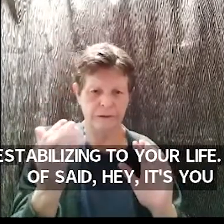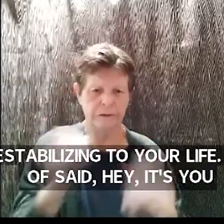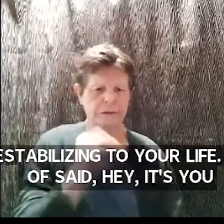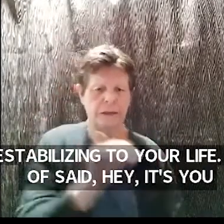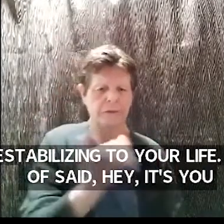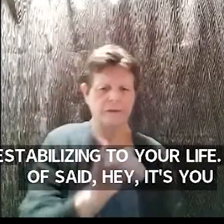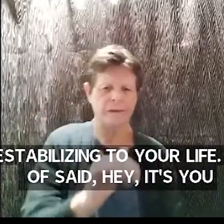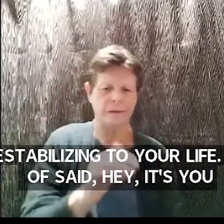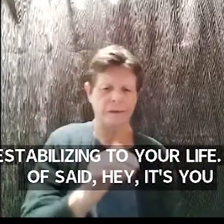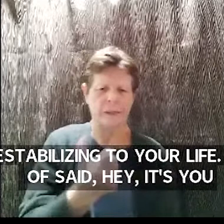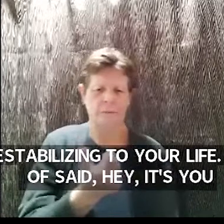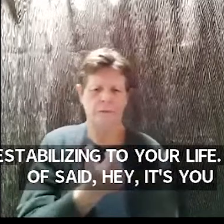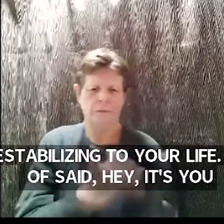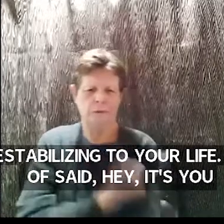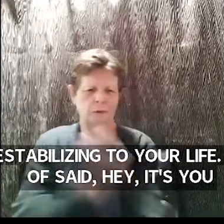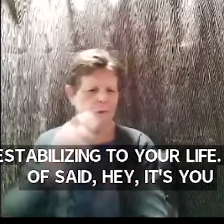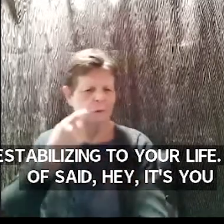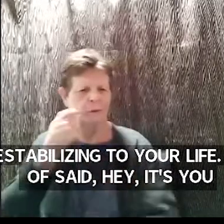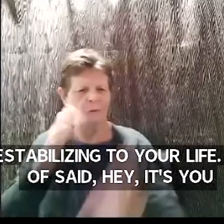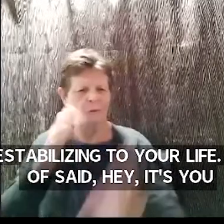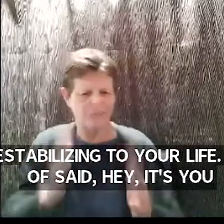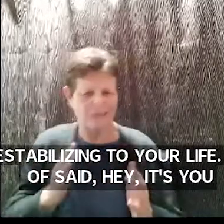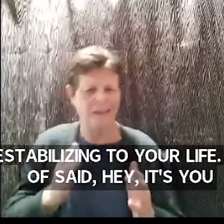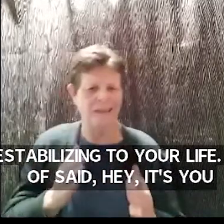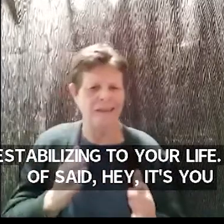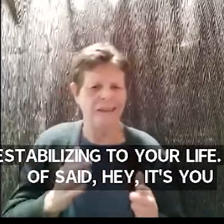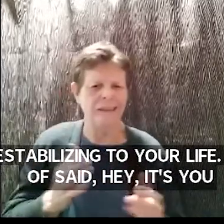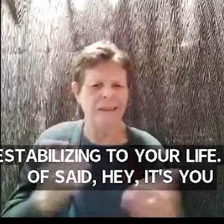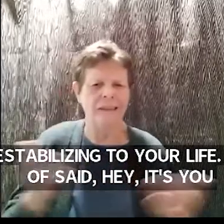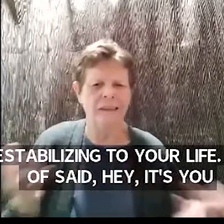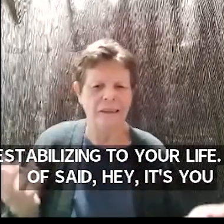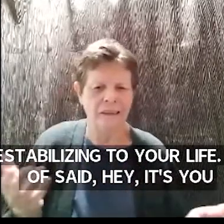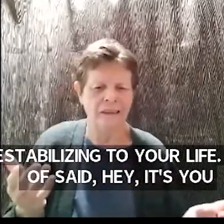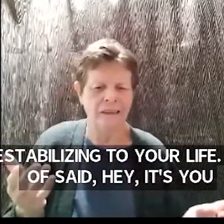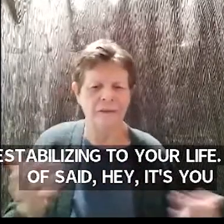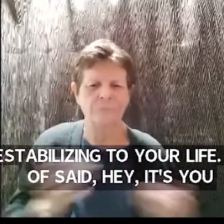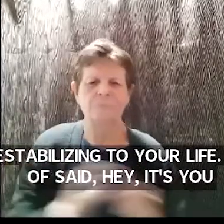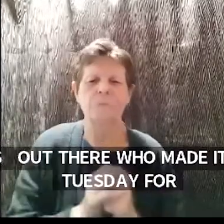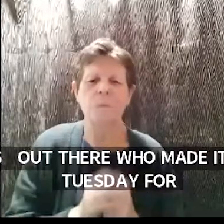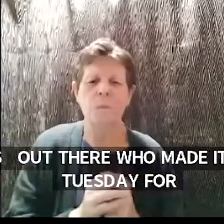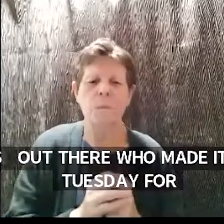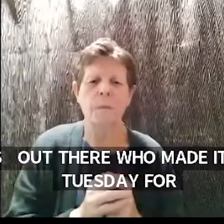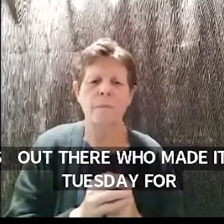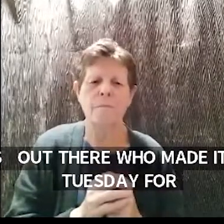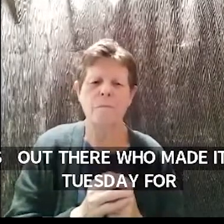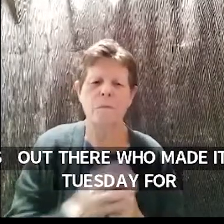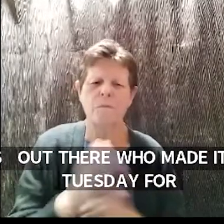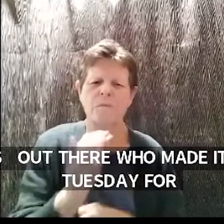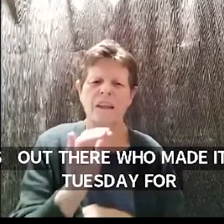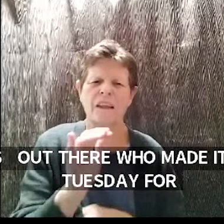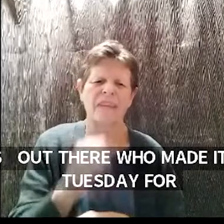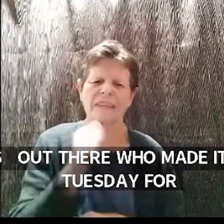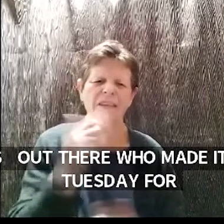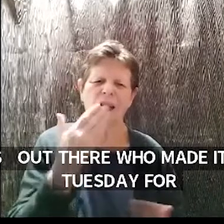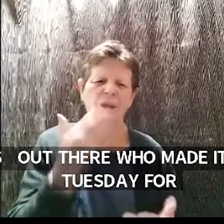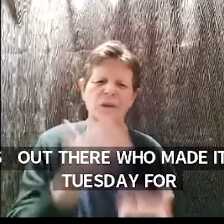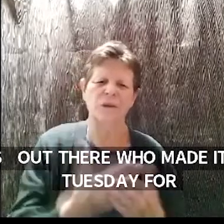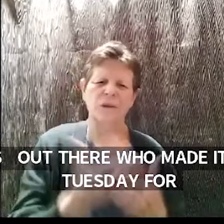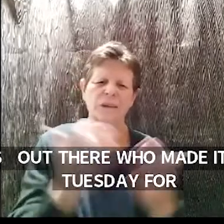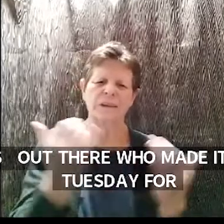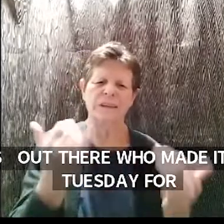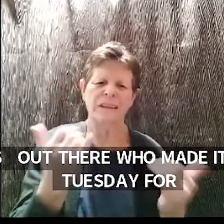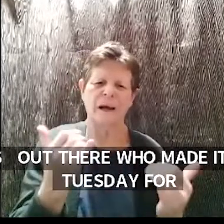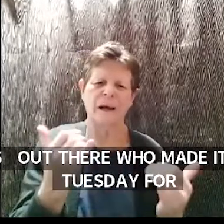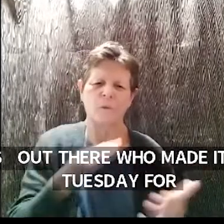it bad who wrecked it for everybody else uh and you know it's that's that's no good we're facing the same the same forces